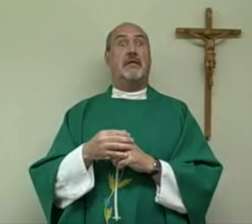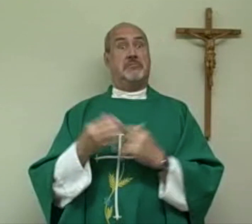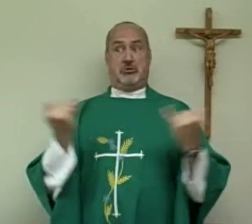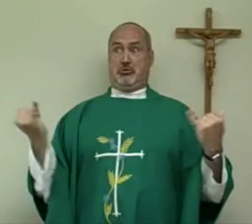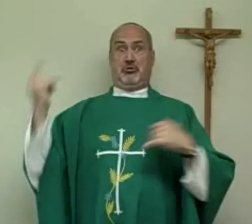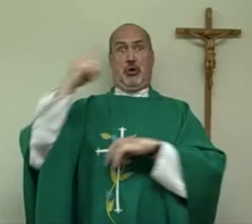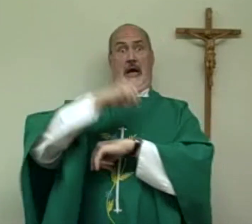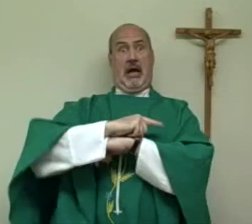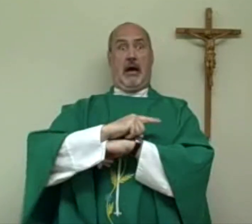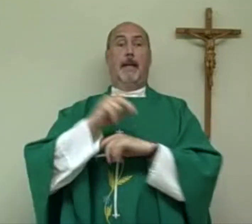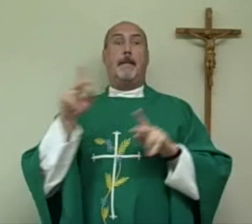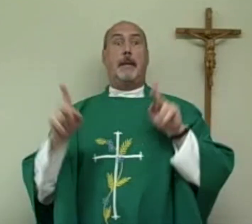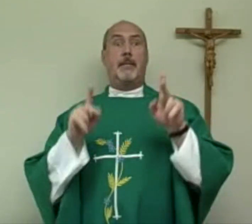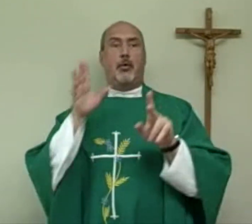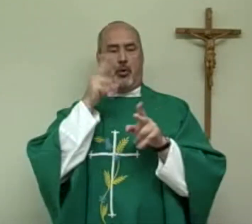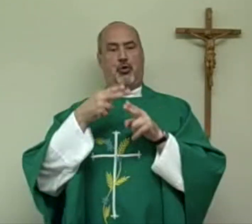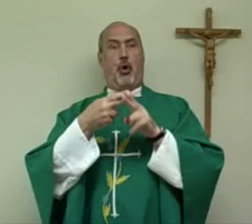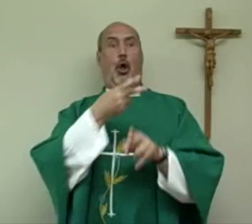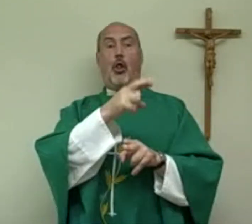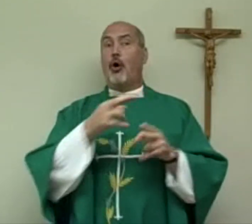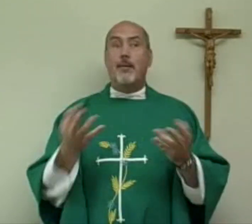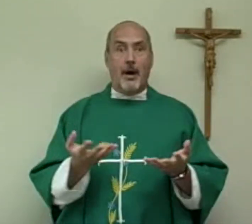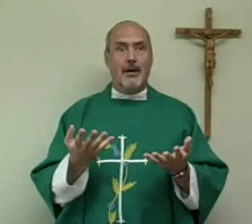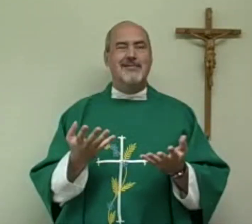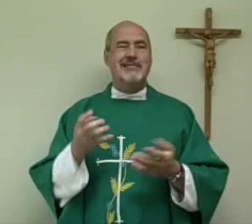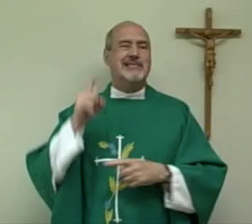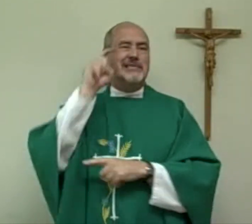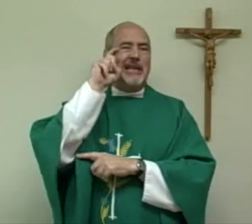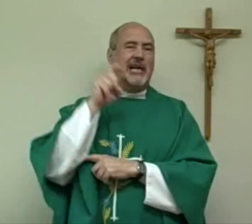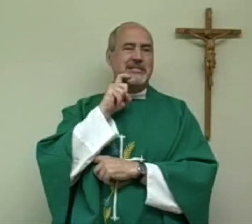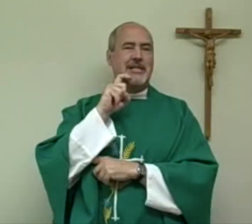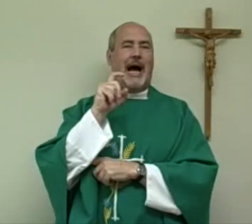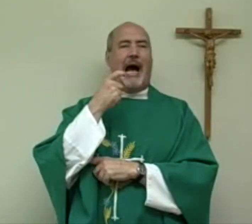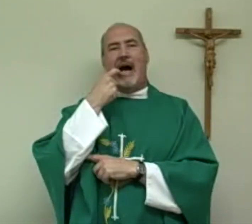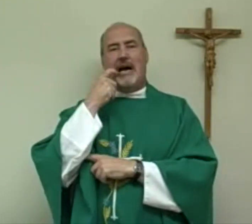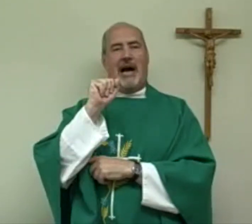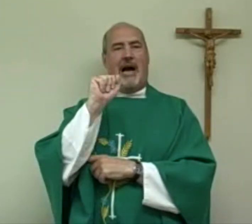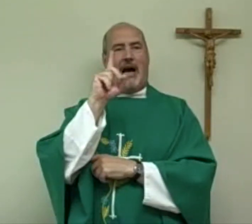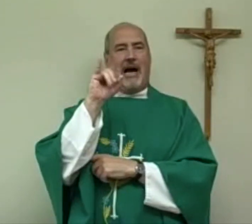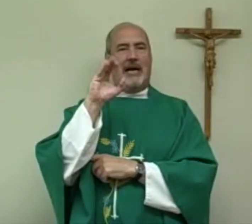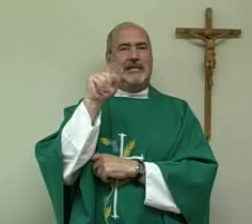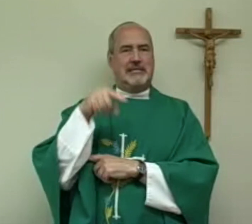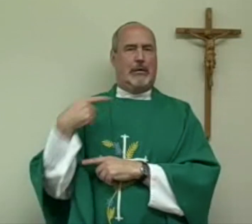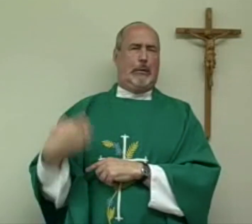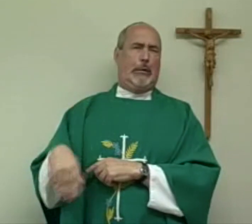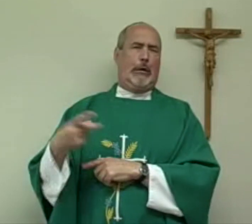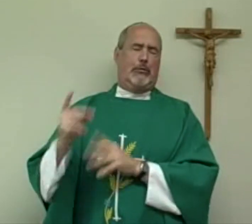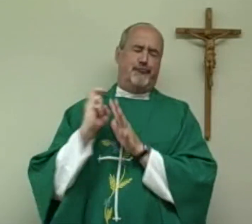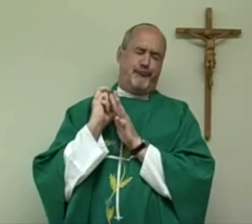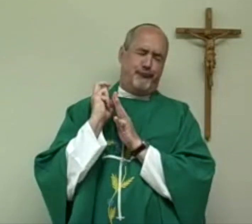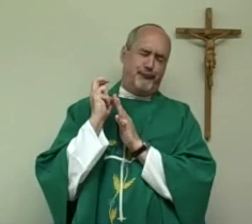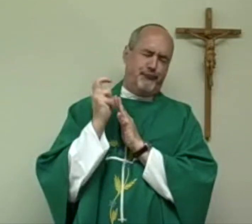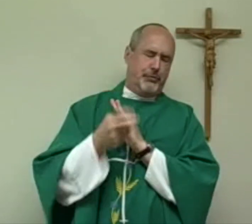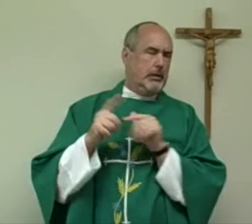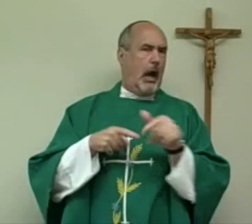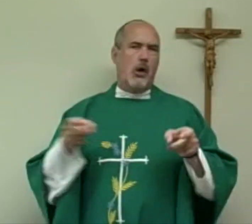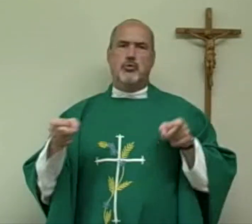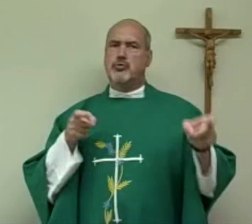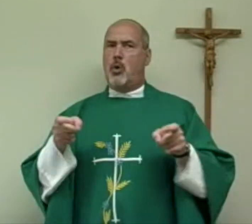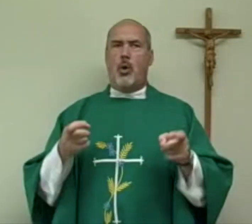and from today's standards, would be referred to as a sex addict because of